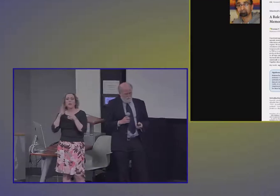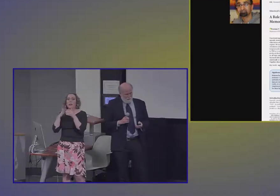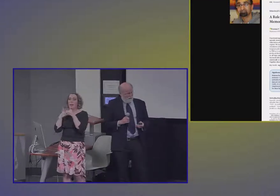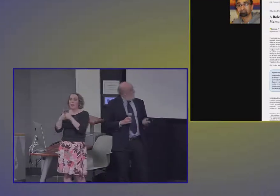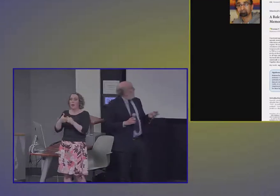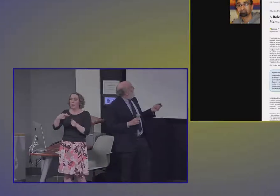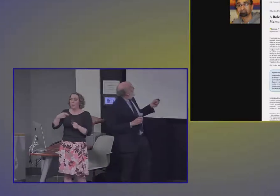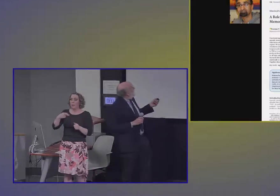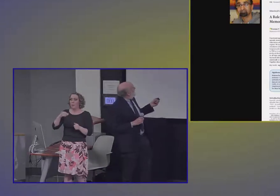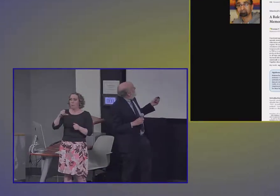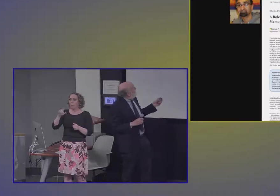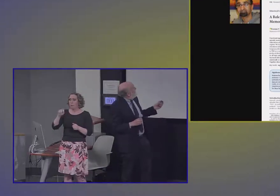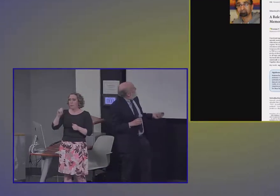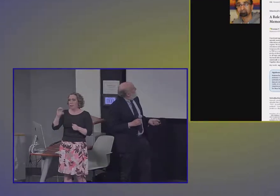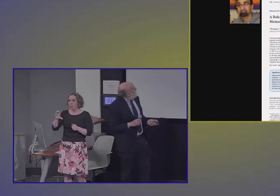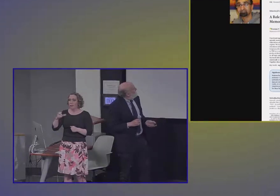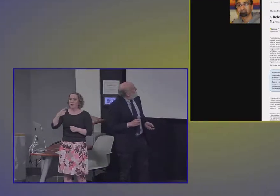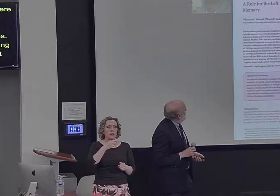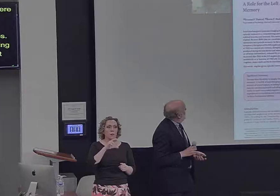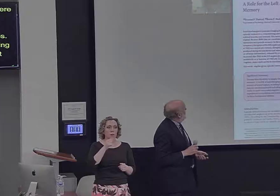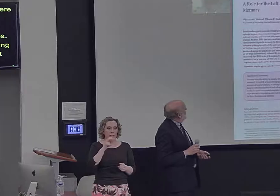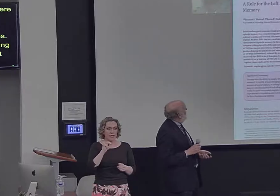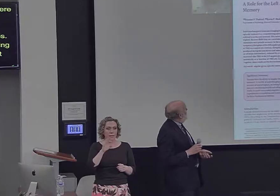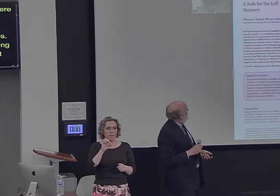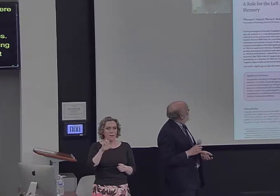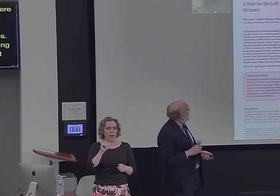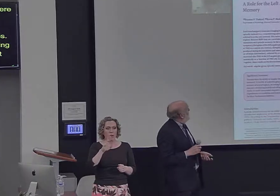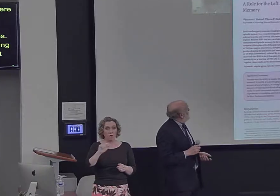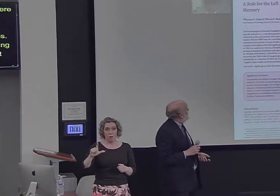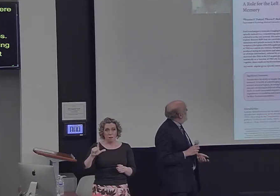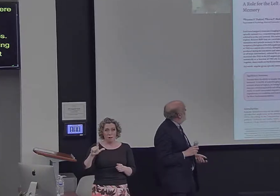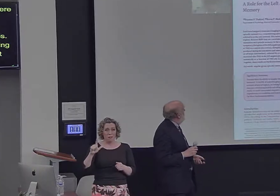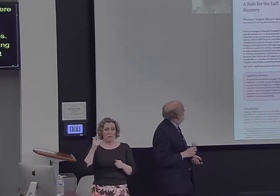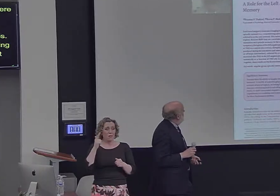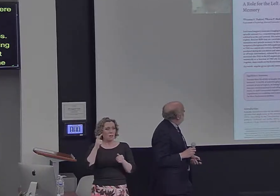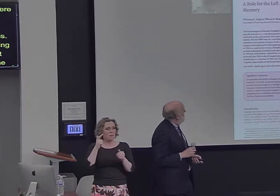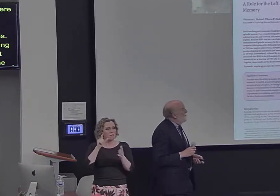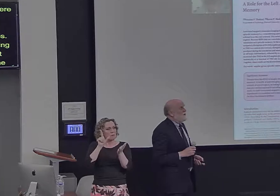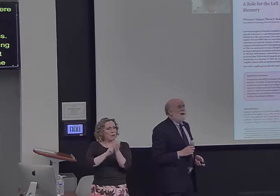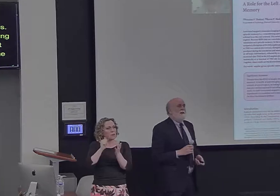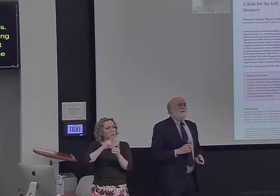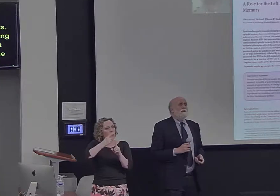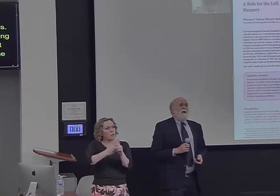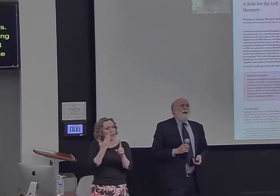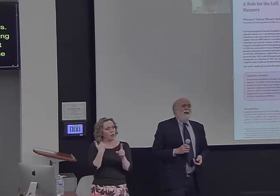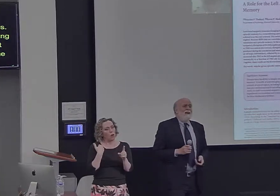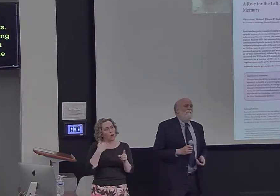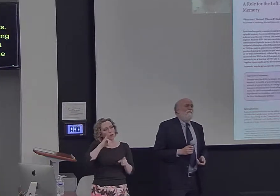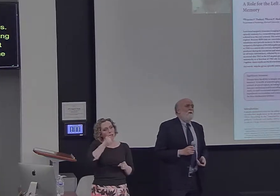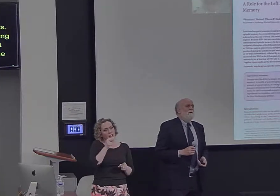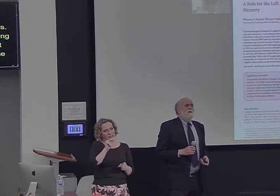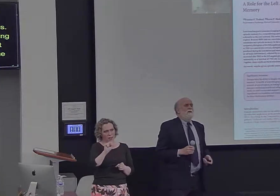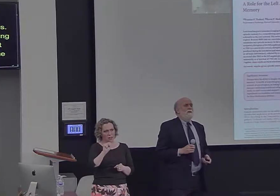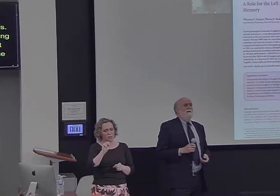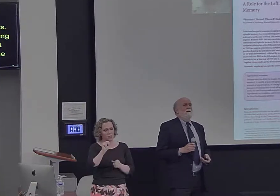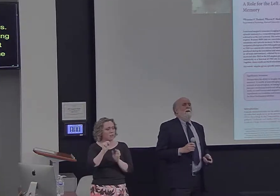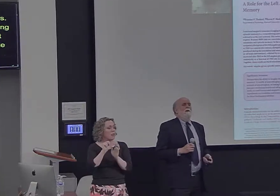-doc in the lab, Preston Thackrell. It just came out a few months back in the Journal of Neuroscience. And it focuses in on